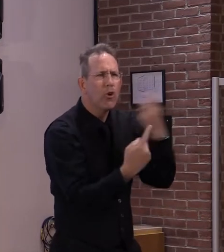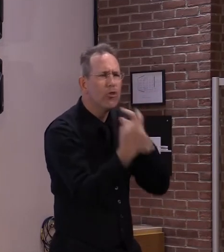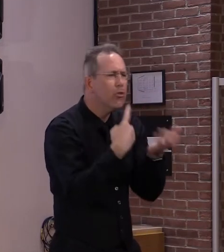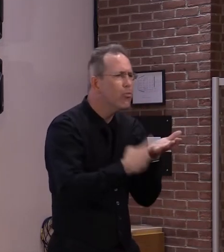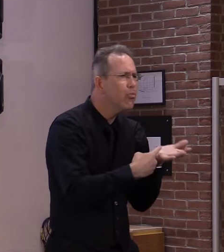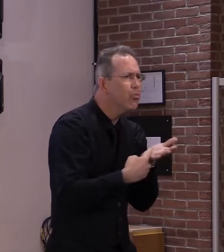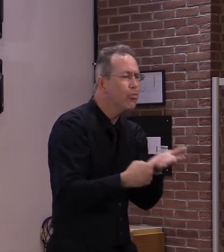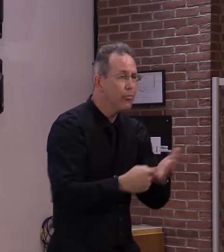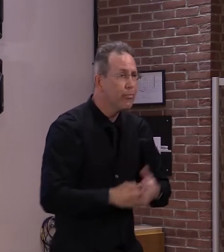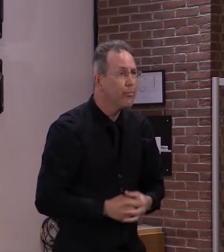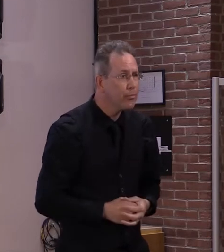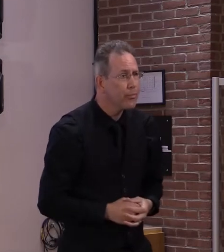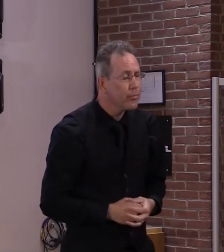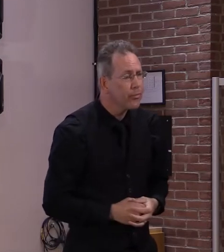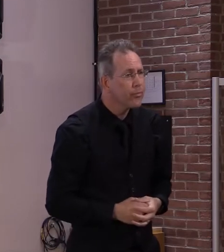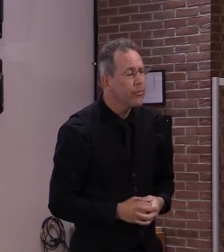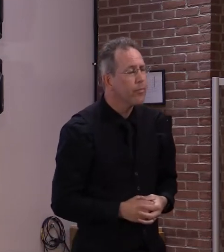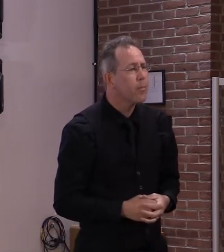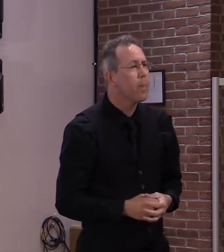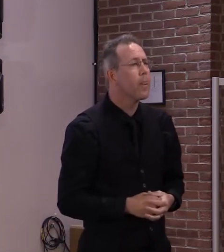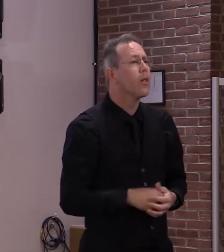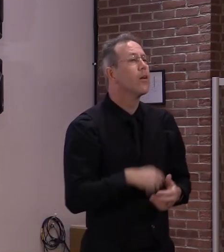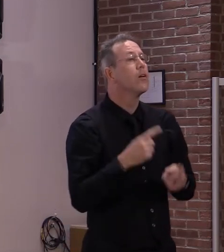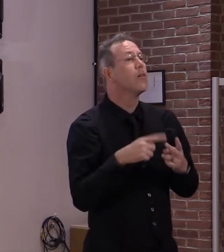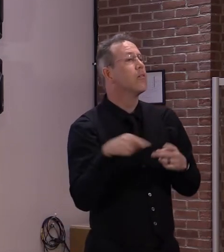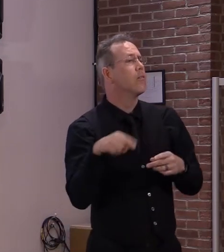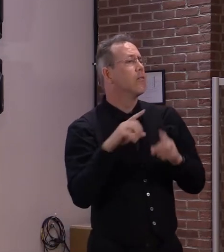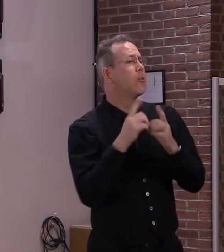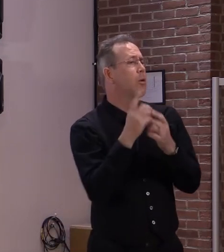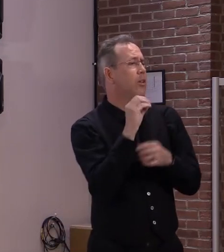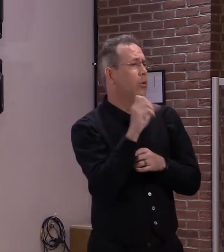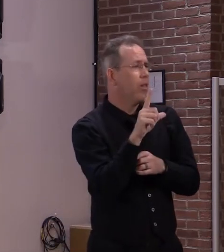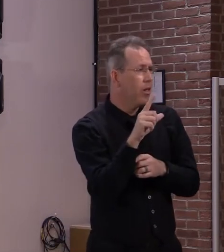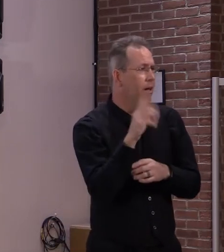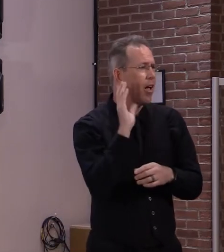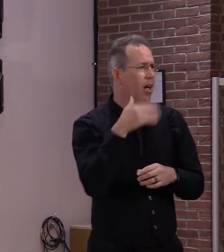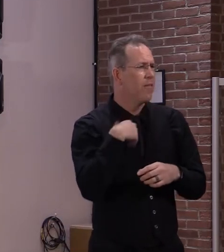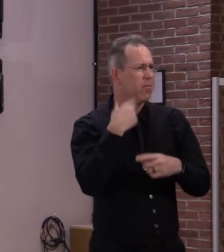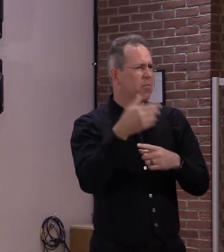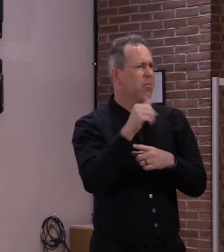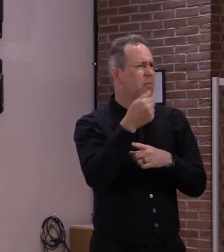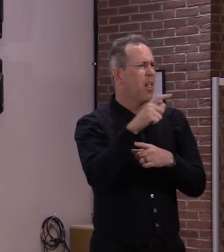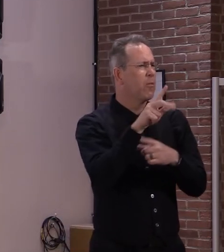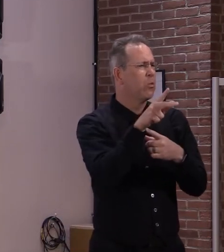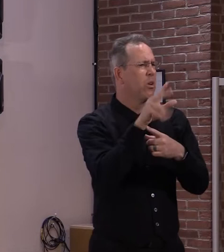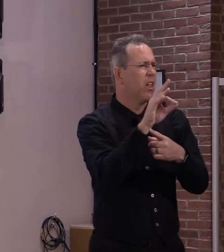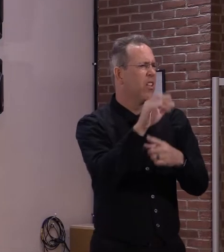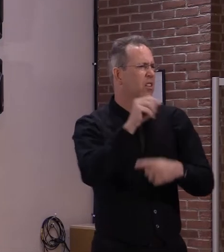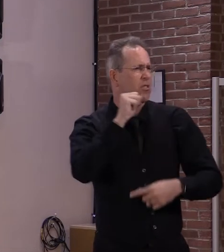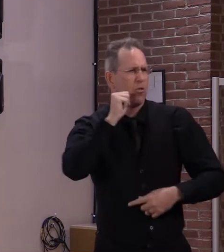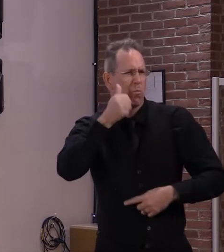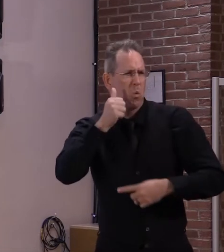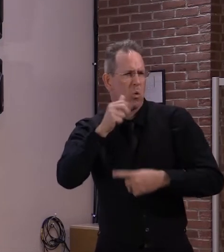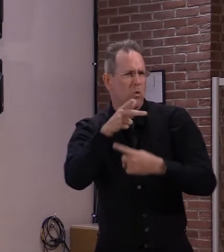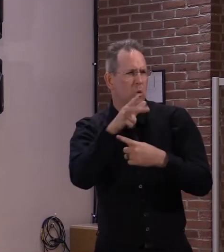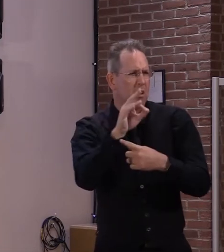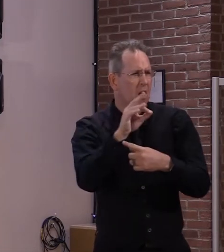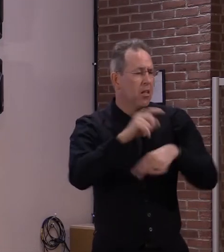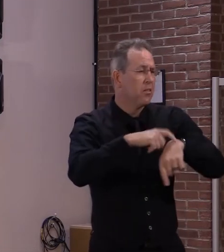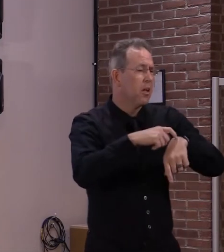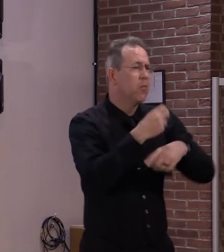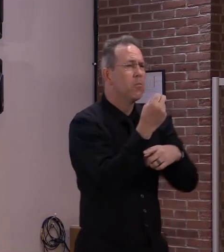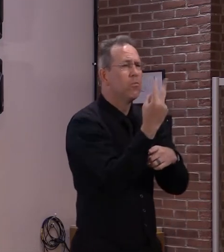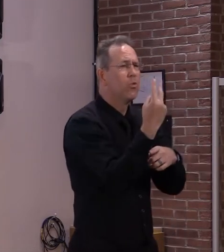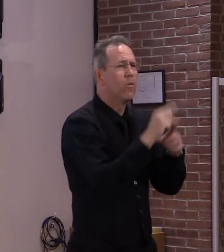Additionally, the department will be holding a media availability on Wednesday, April 28th, tomorrow, from 12 p.m. to 1 p.m. More